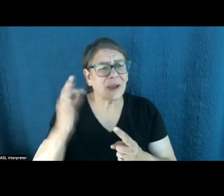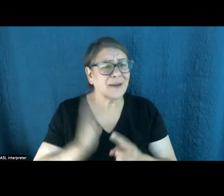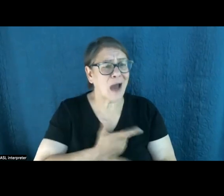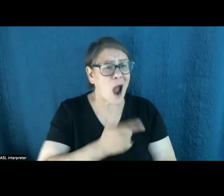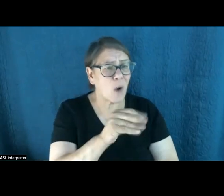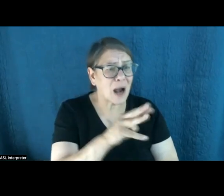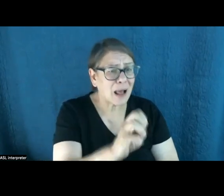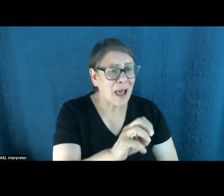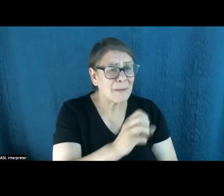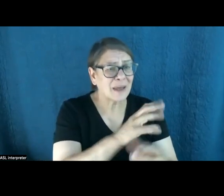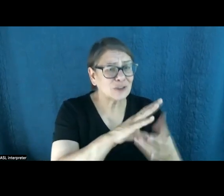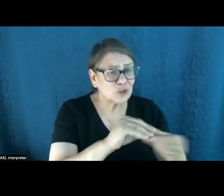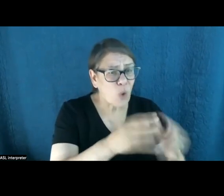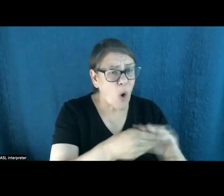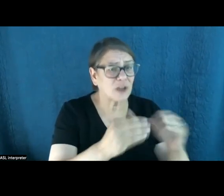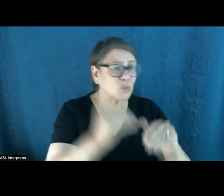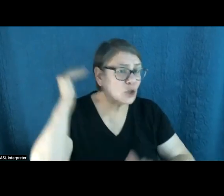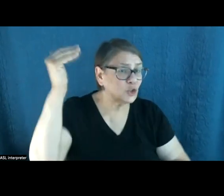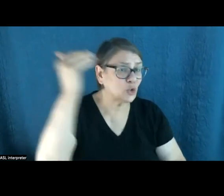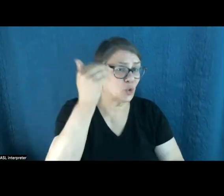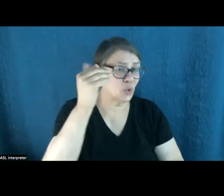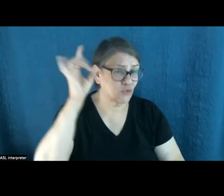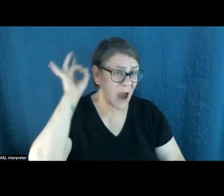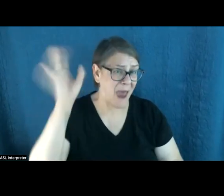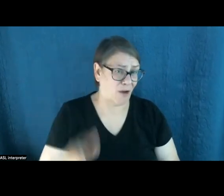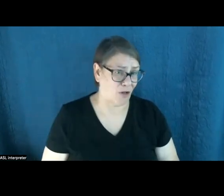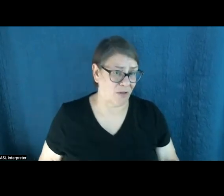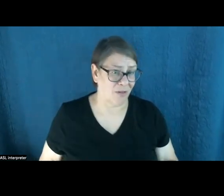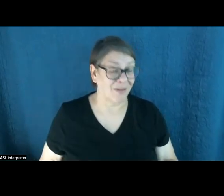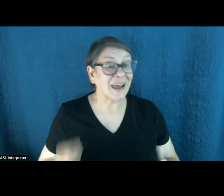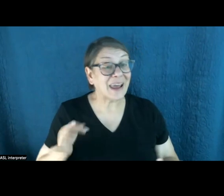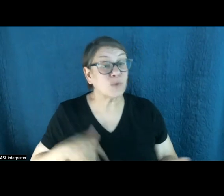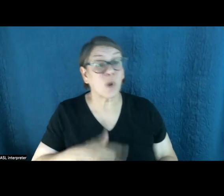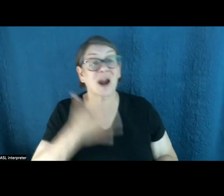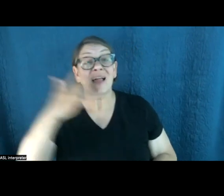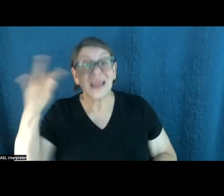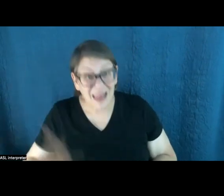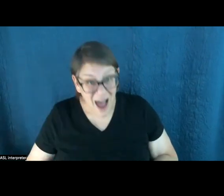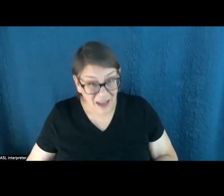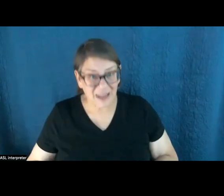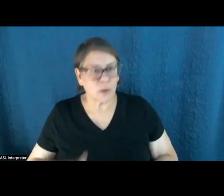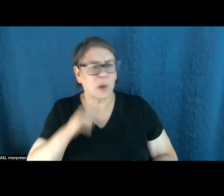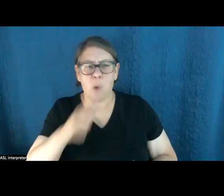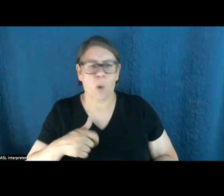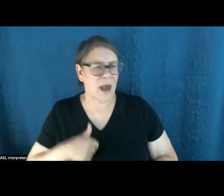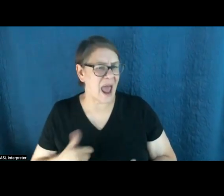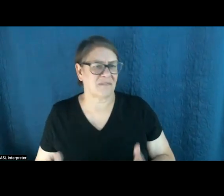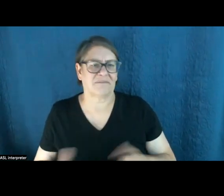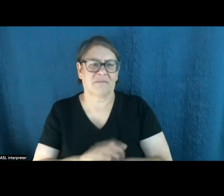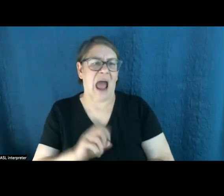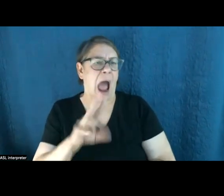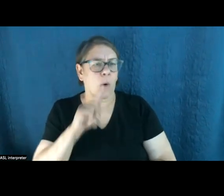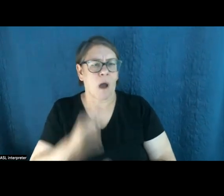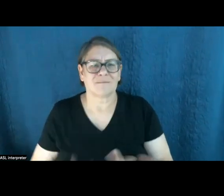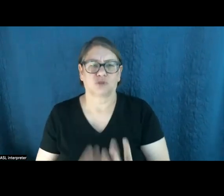a little too radical. If we're lucky, we'll be living in a world where out of control fires, floods, and heat storms haven't completely upended human